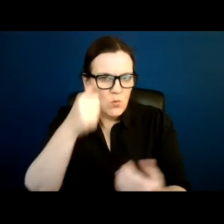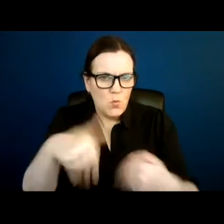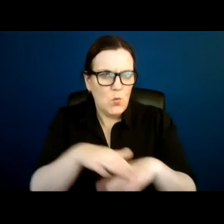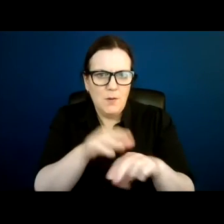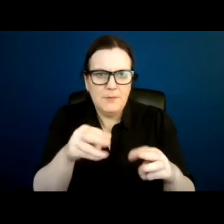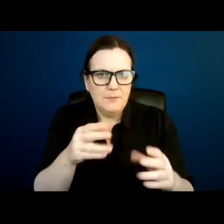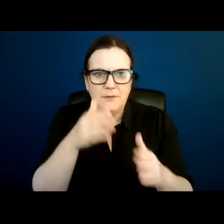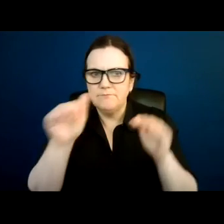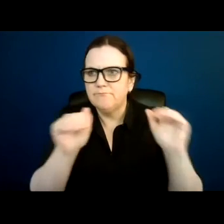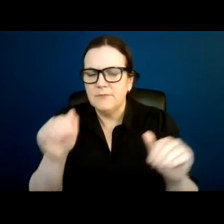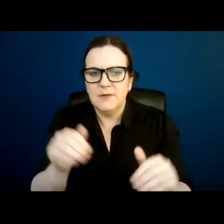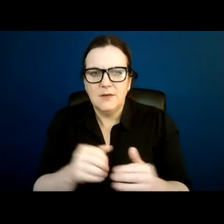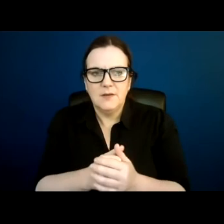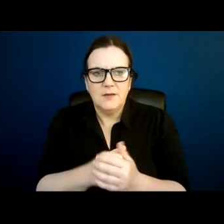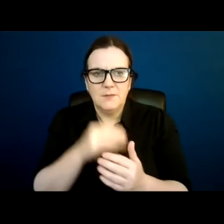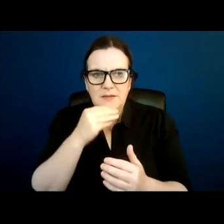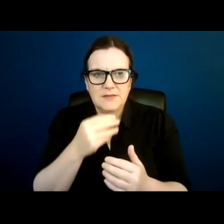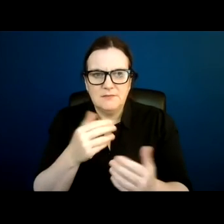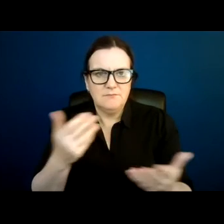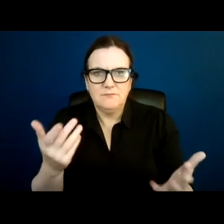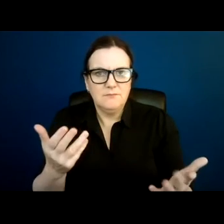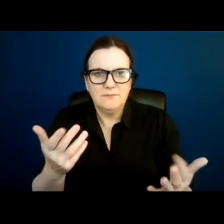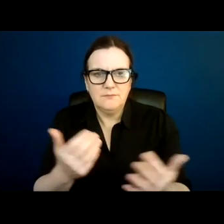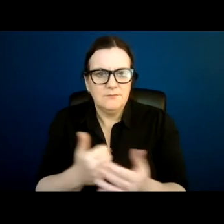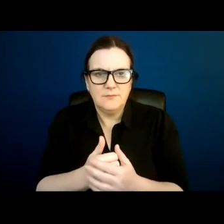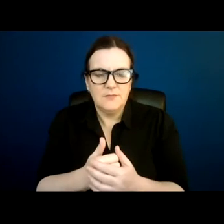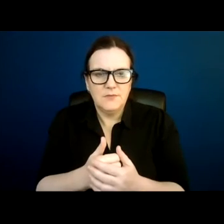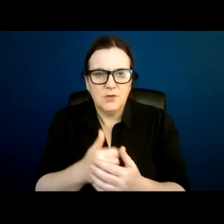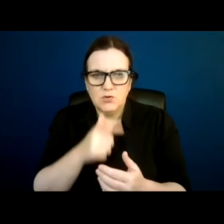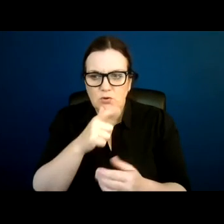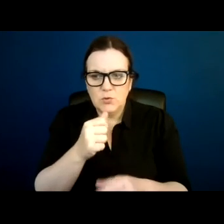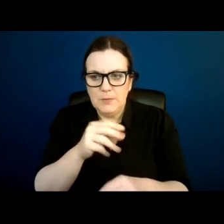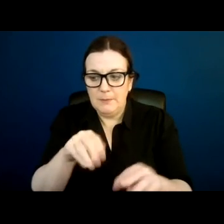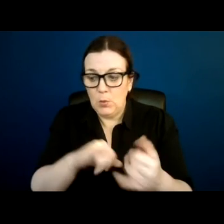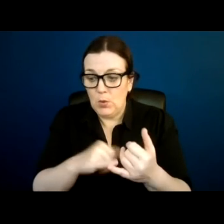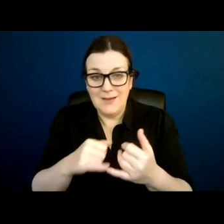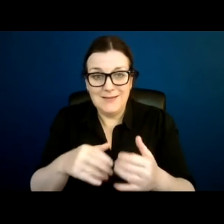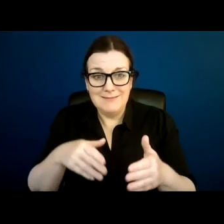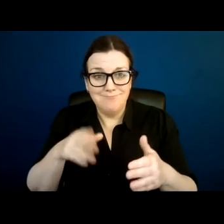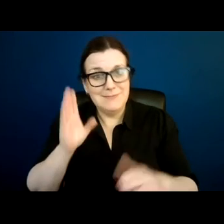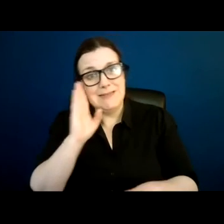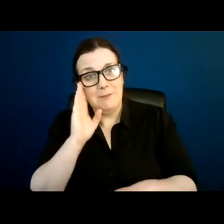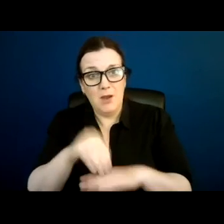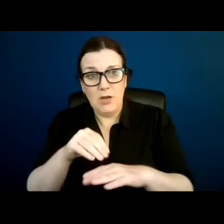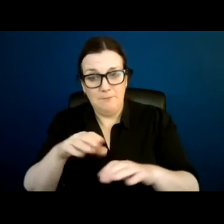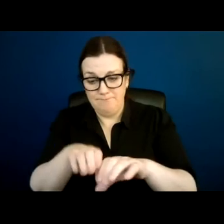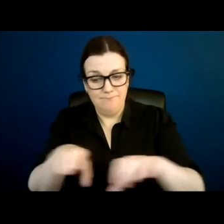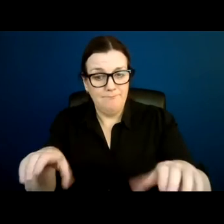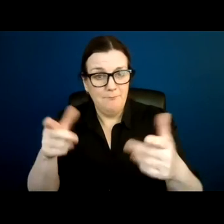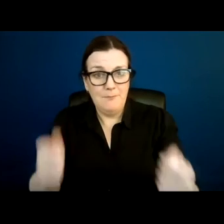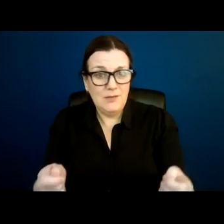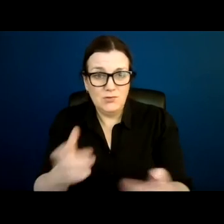just go out on the street and start to talk people sleeping out on a bench or something. But